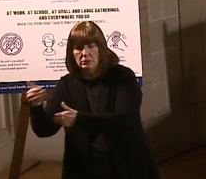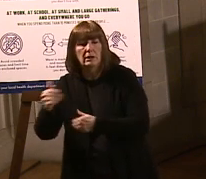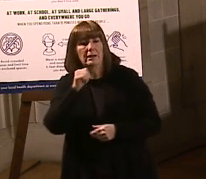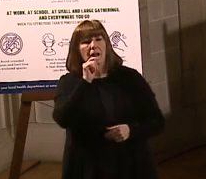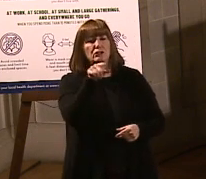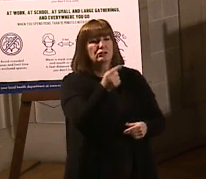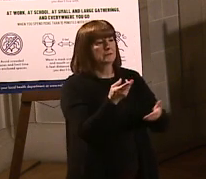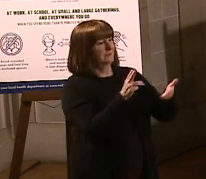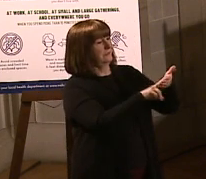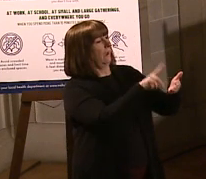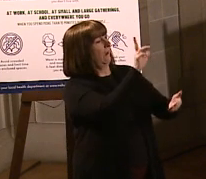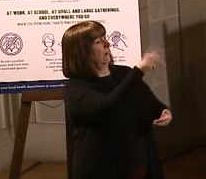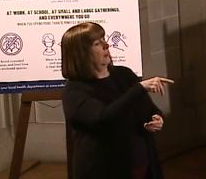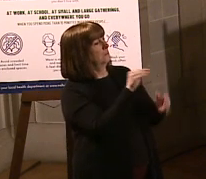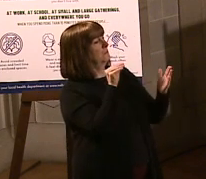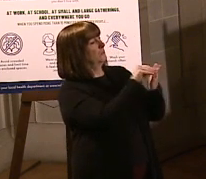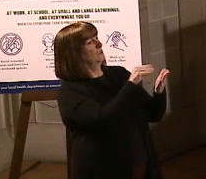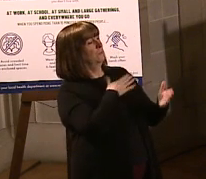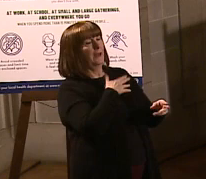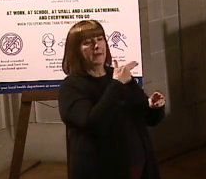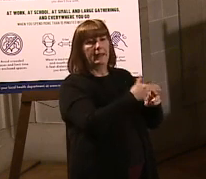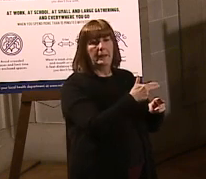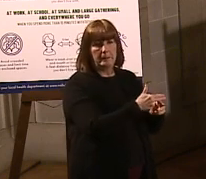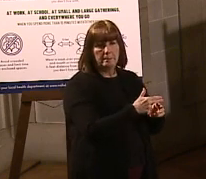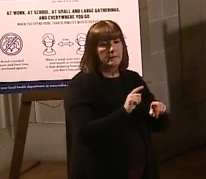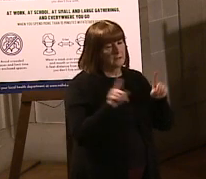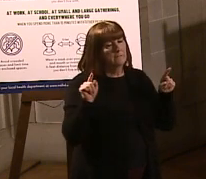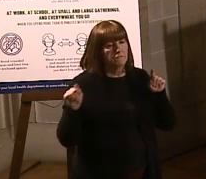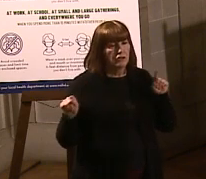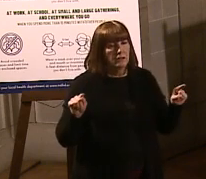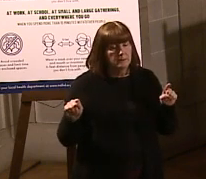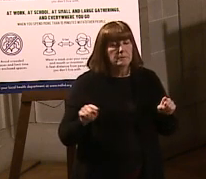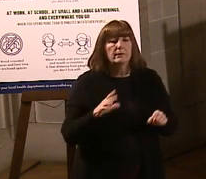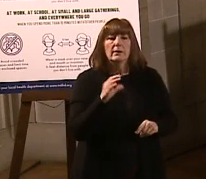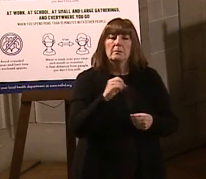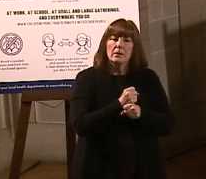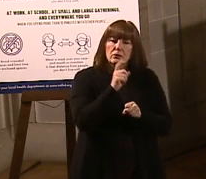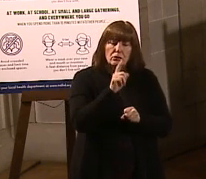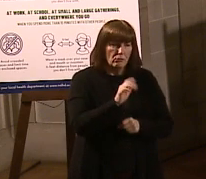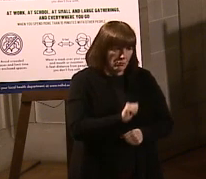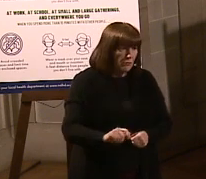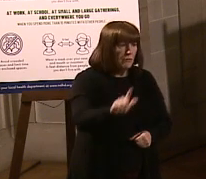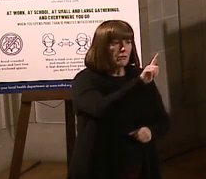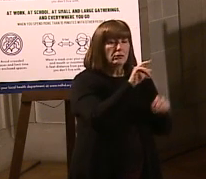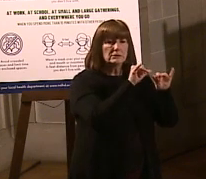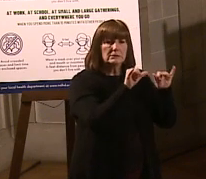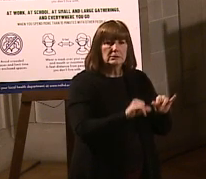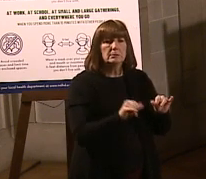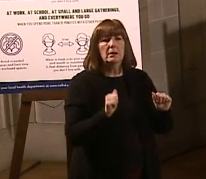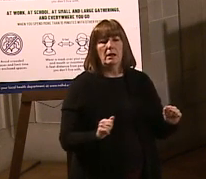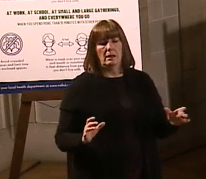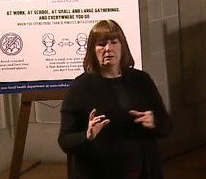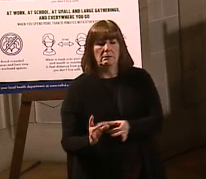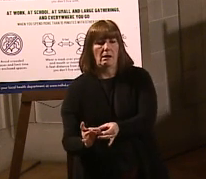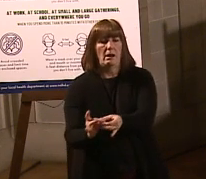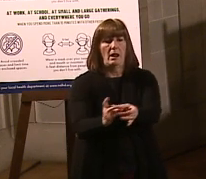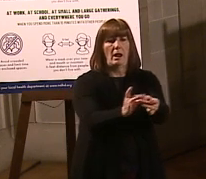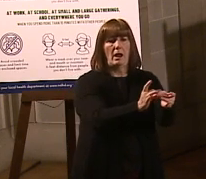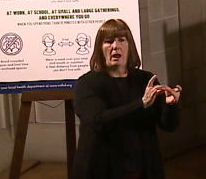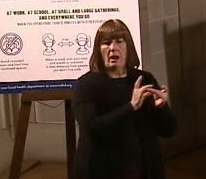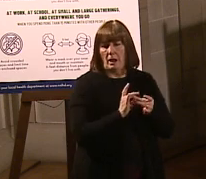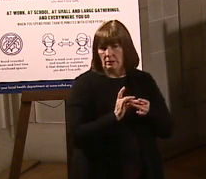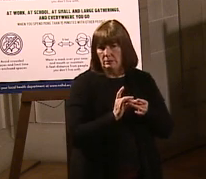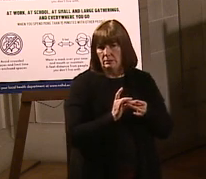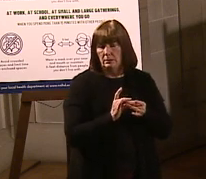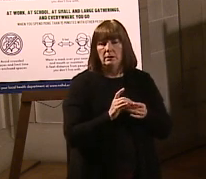just a sign-up sheet. We also had to make sure all the systems connected on the back end. So Nessus is our immunization